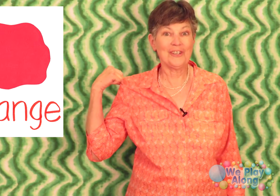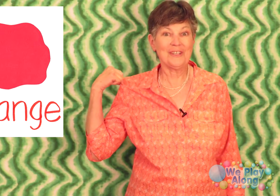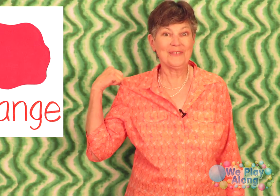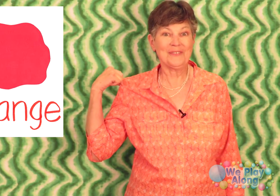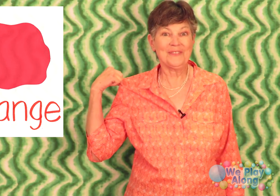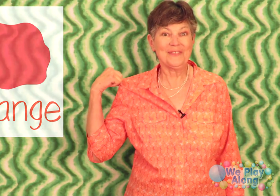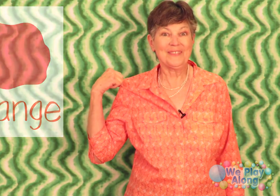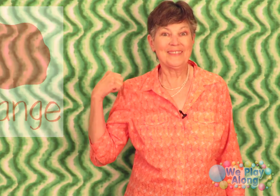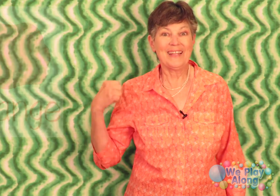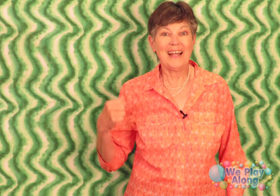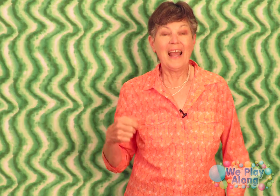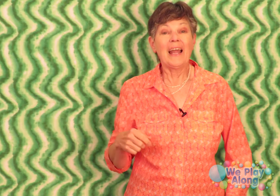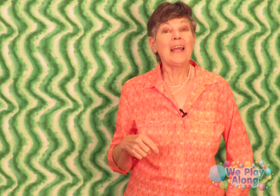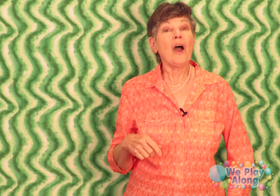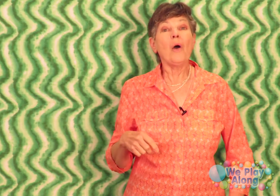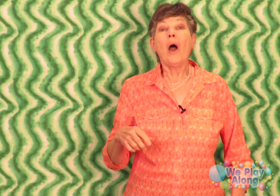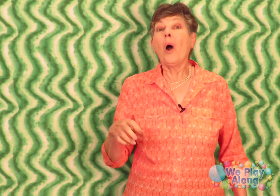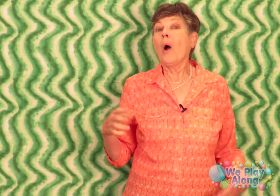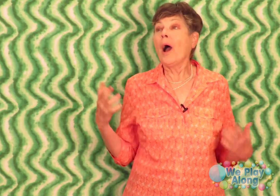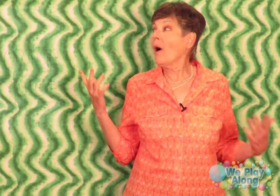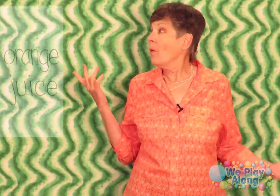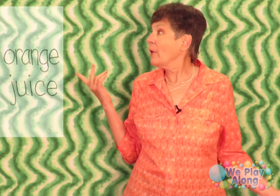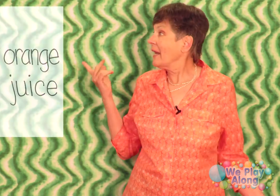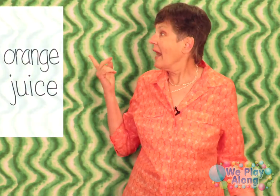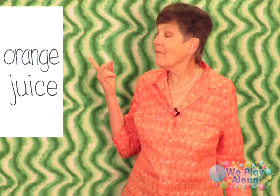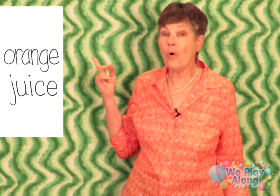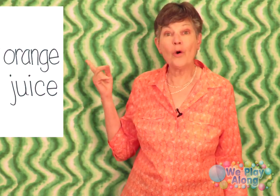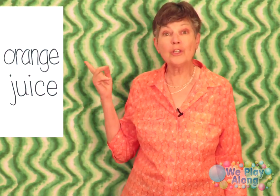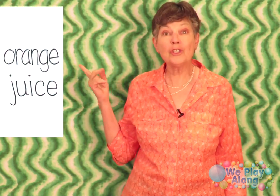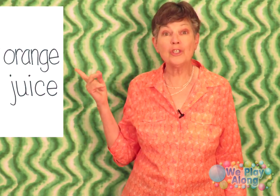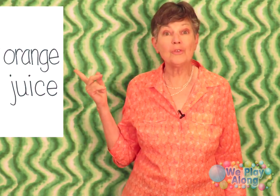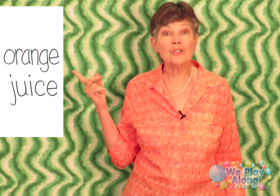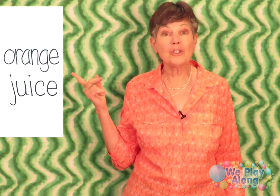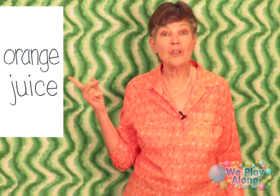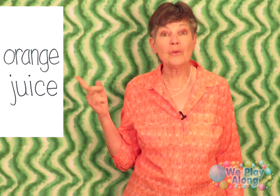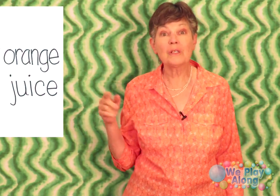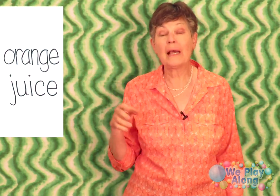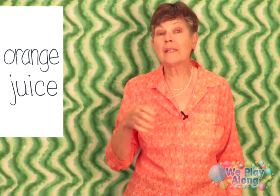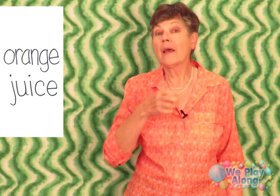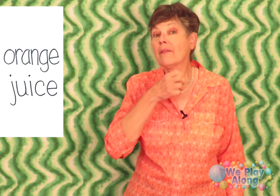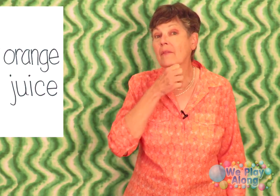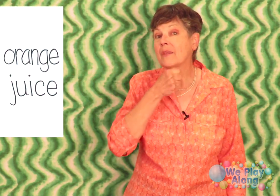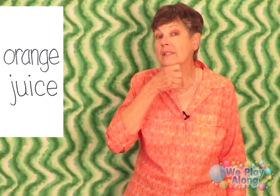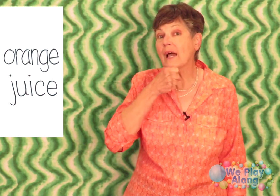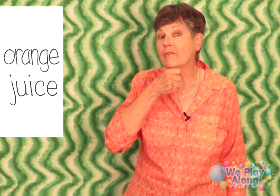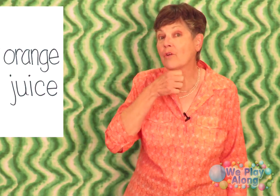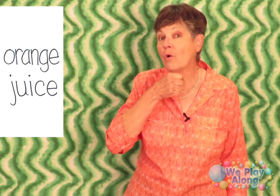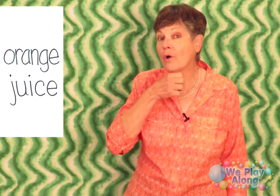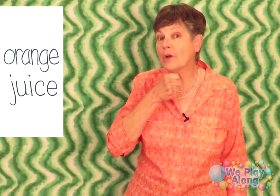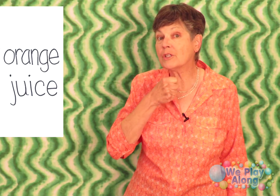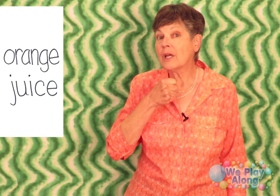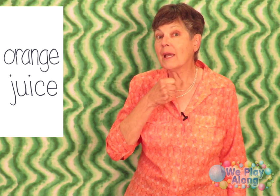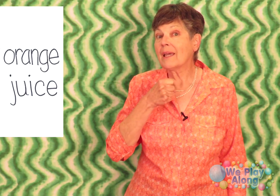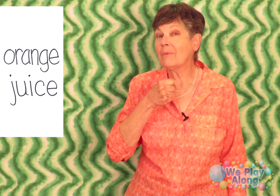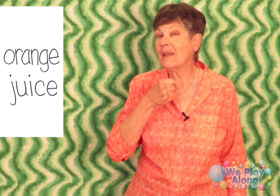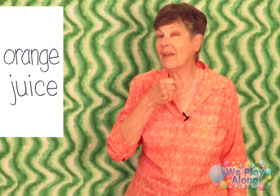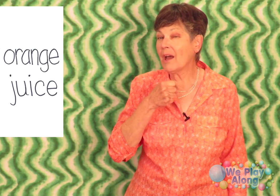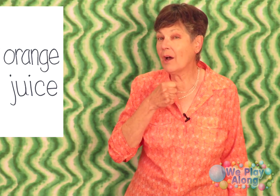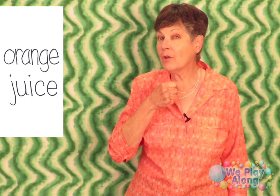now we can have orange juice too because this sign for orange can be the color